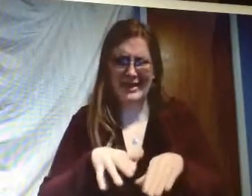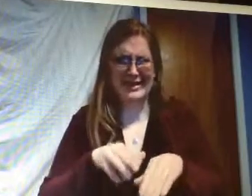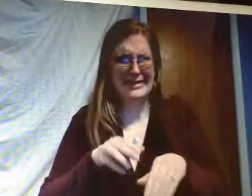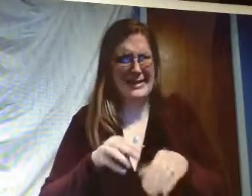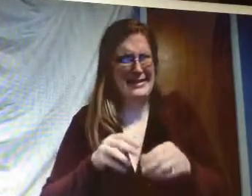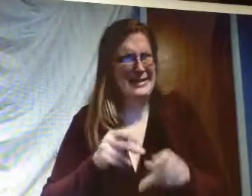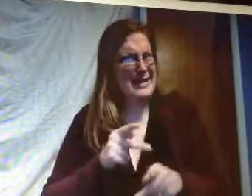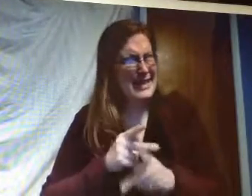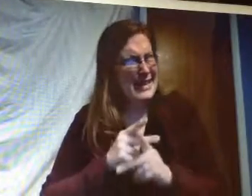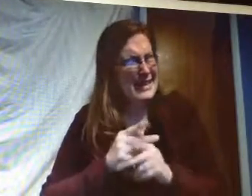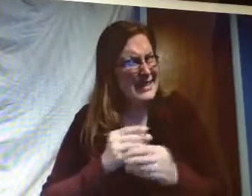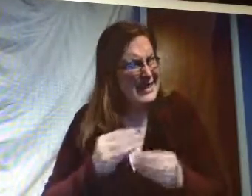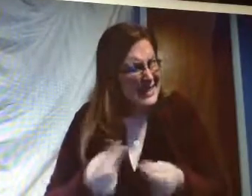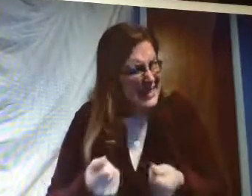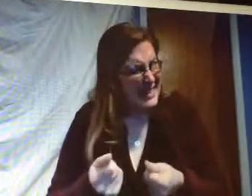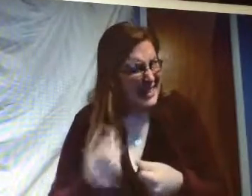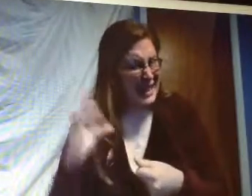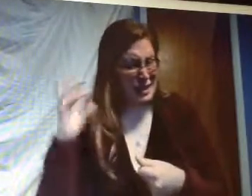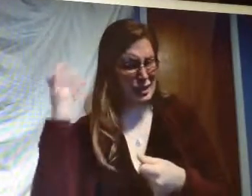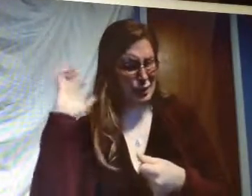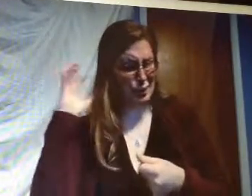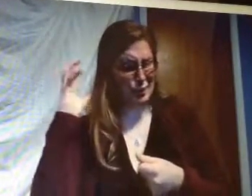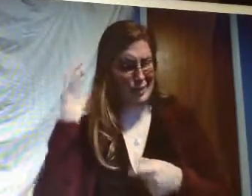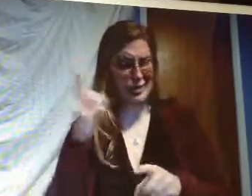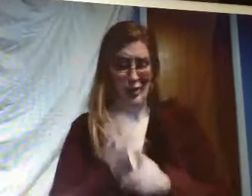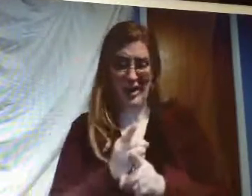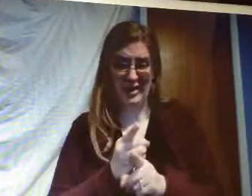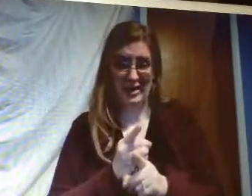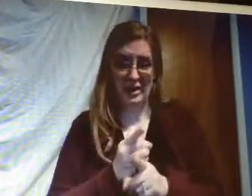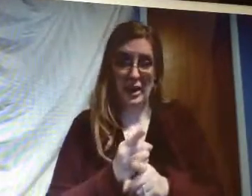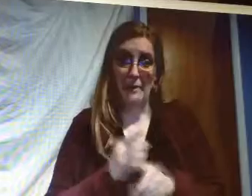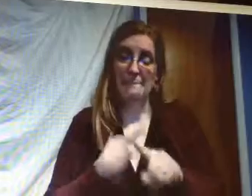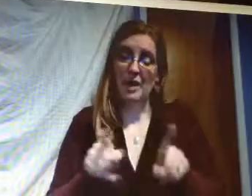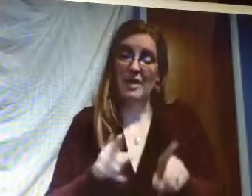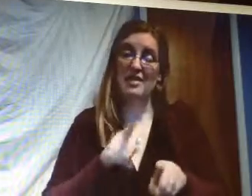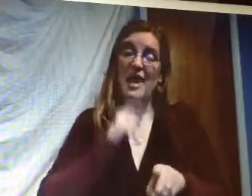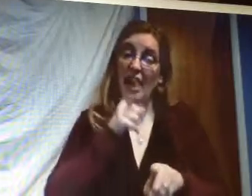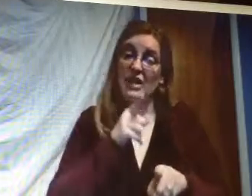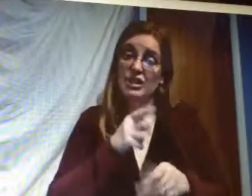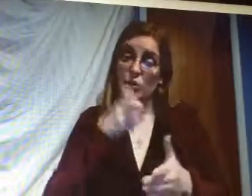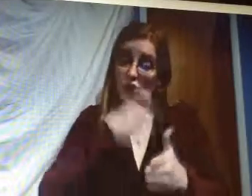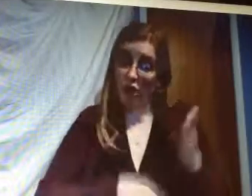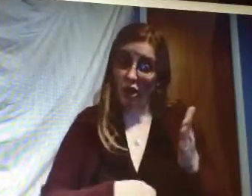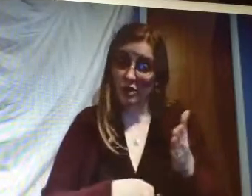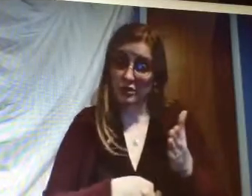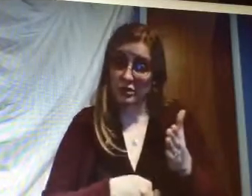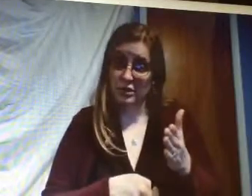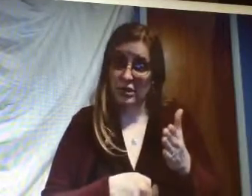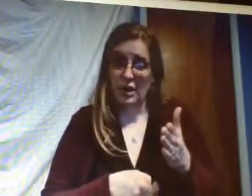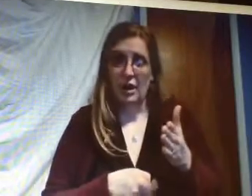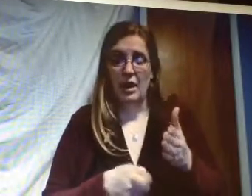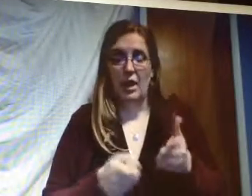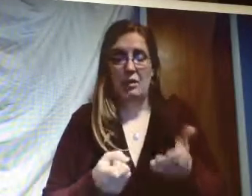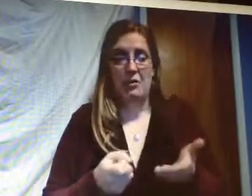from from land and cemeteries that's kind of lucrative right but actually the cost of it